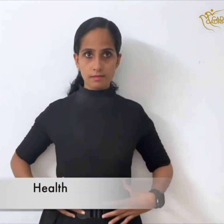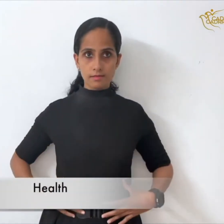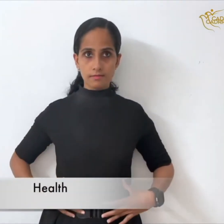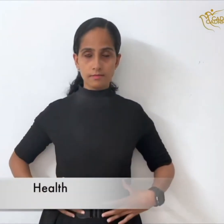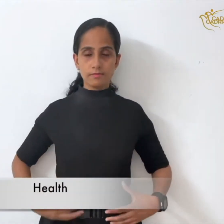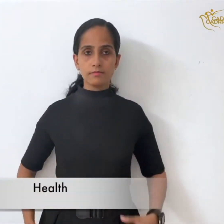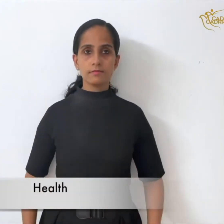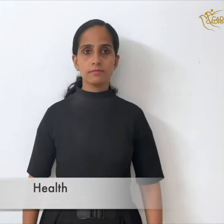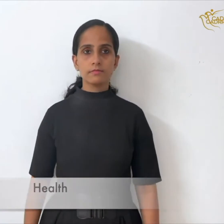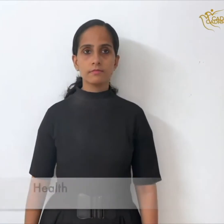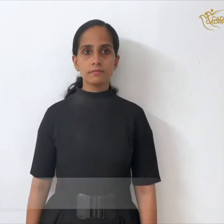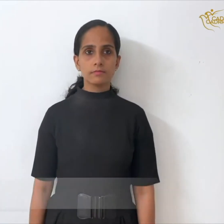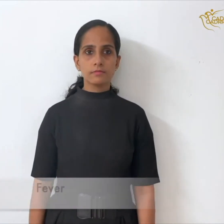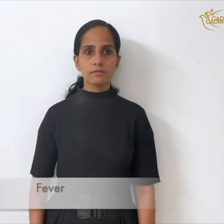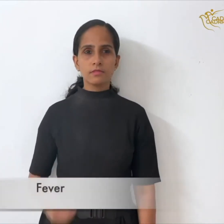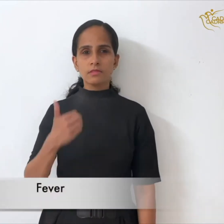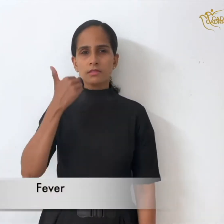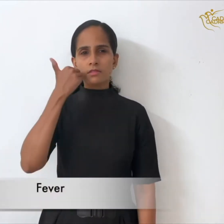health fever